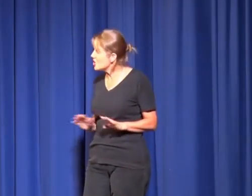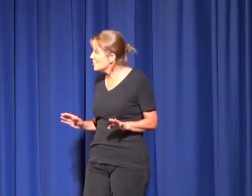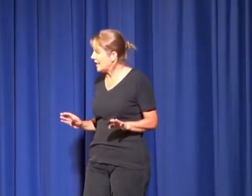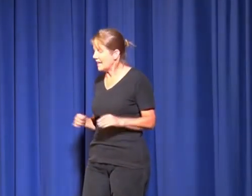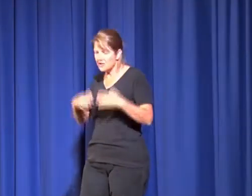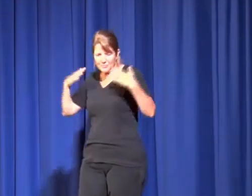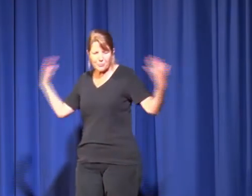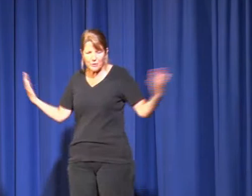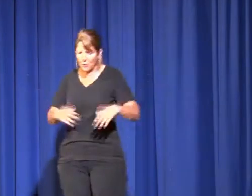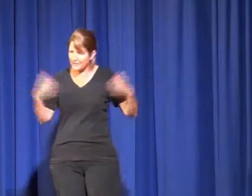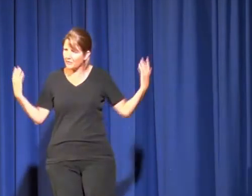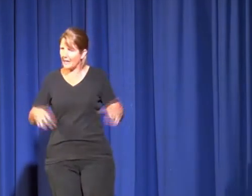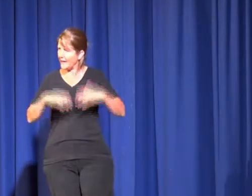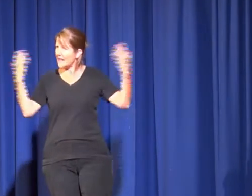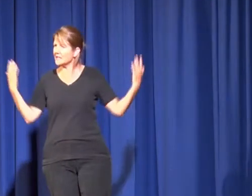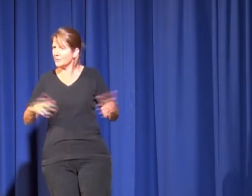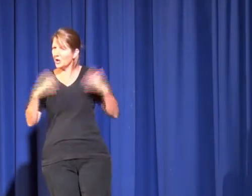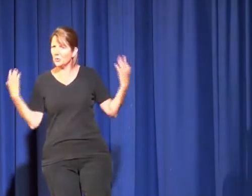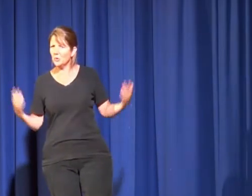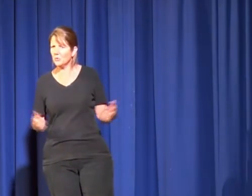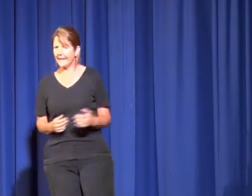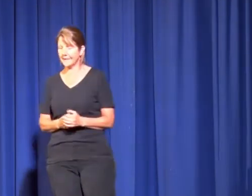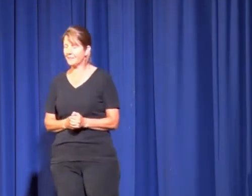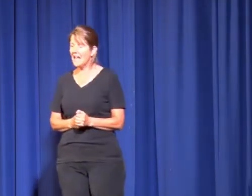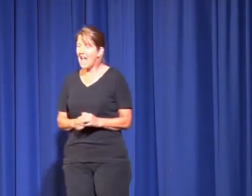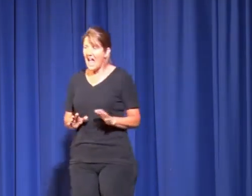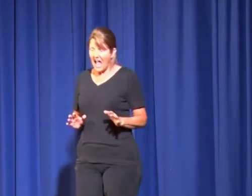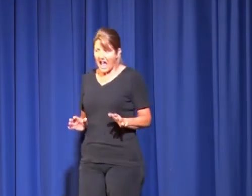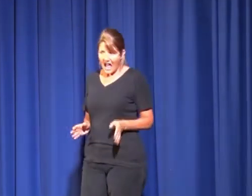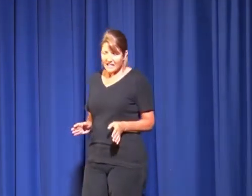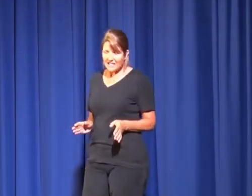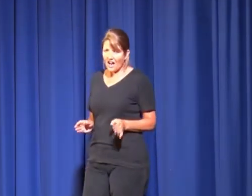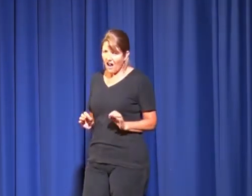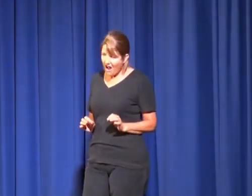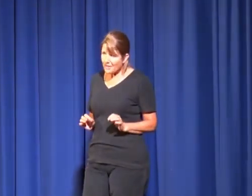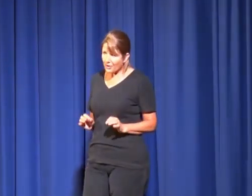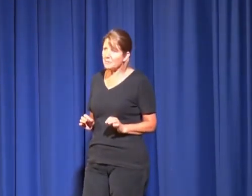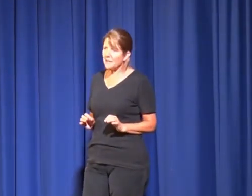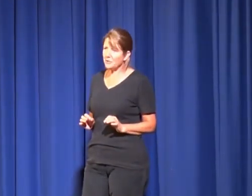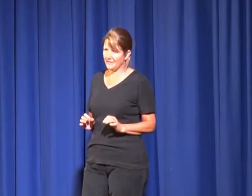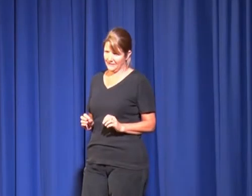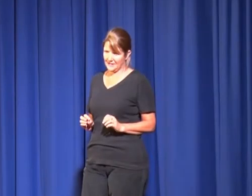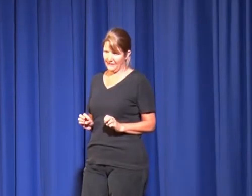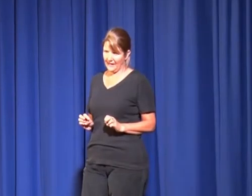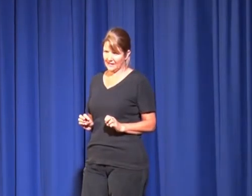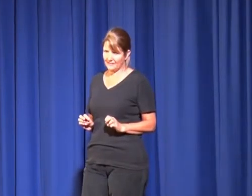Nowhere. Just brick walls everywhere. The answers were no, all round. And I probably would have left it at that.